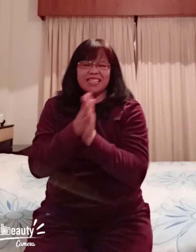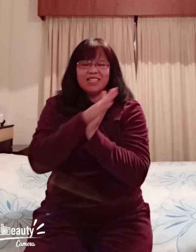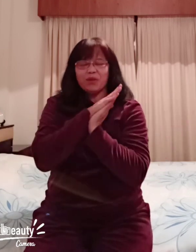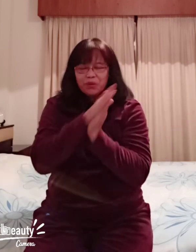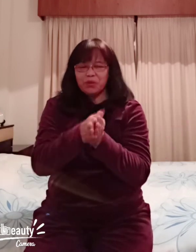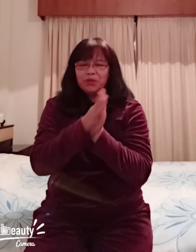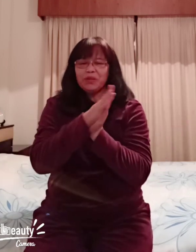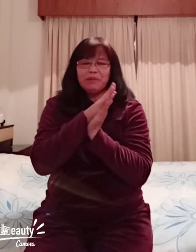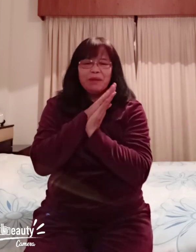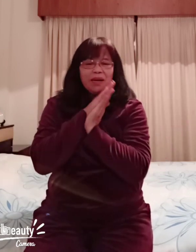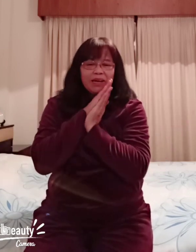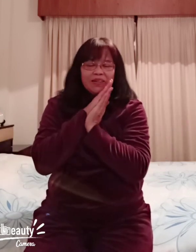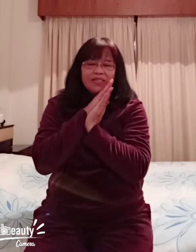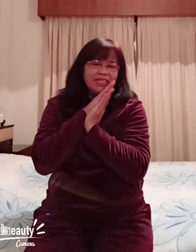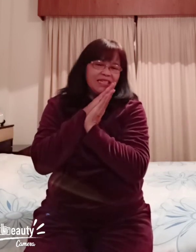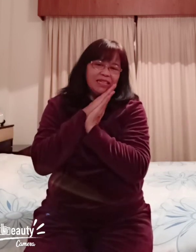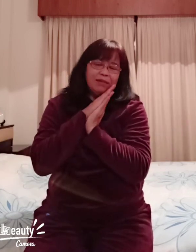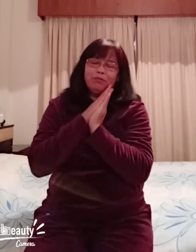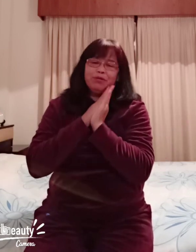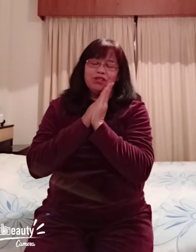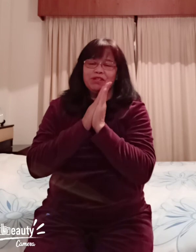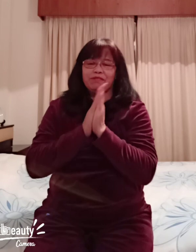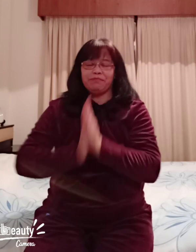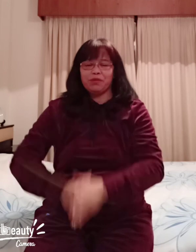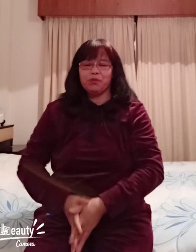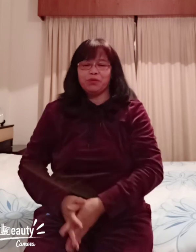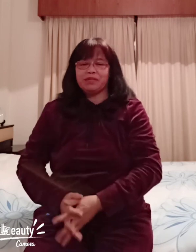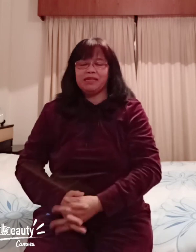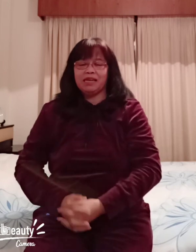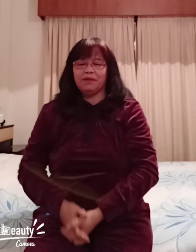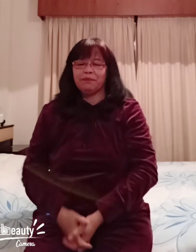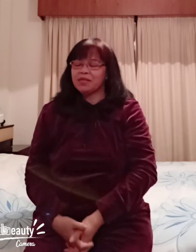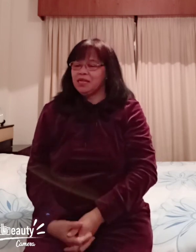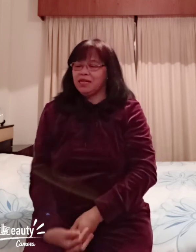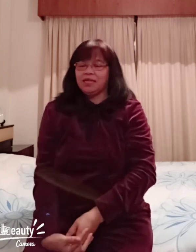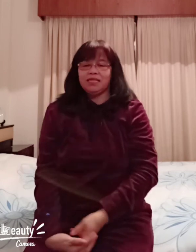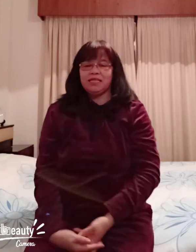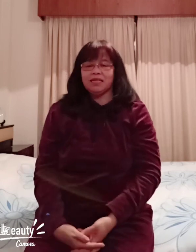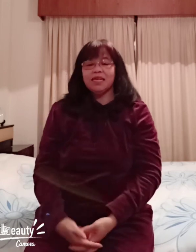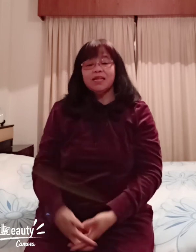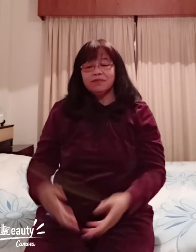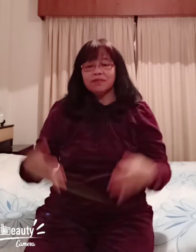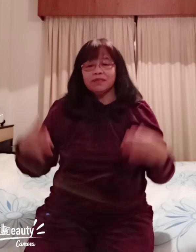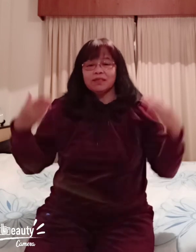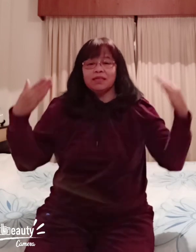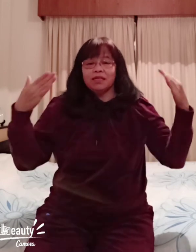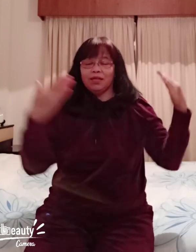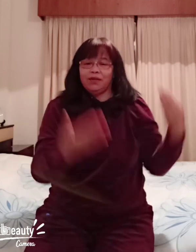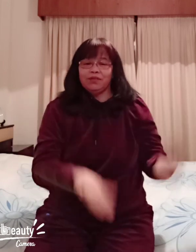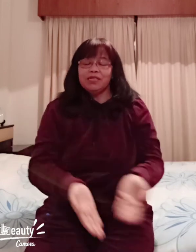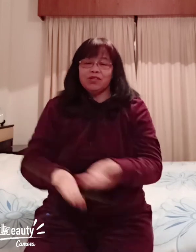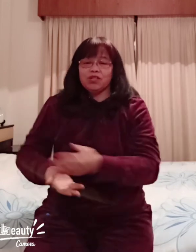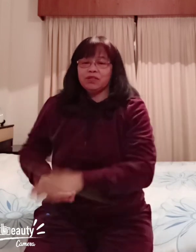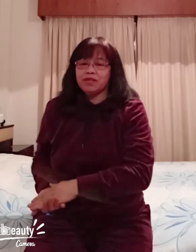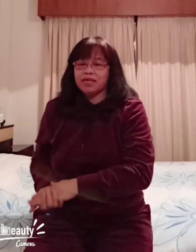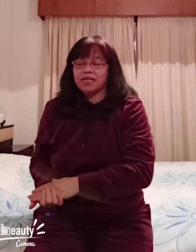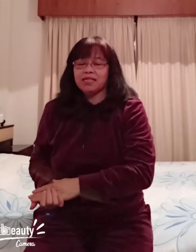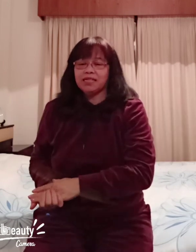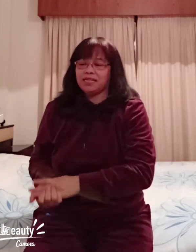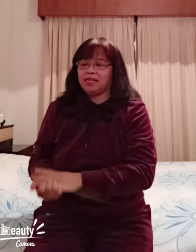all about the celebration of my birthday uh to give uh to the children and